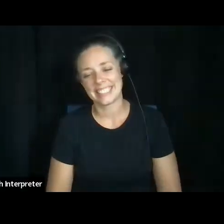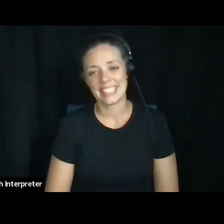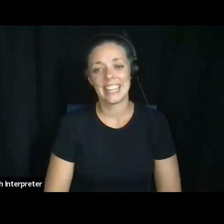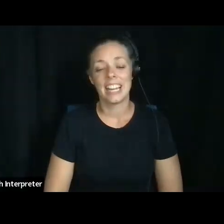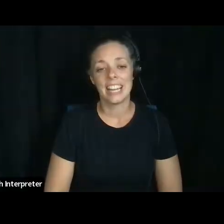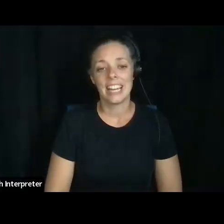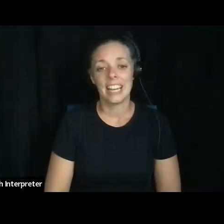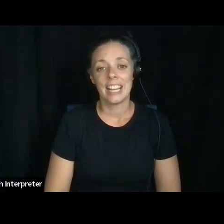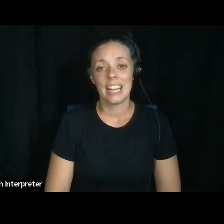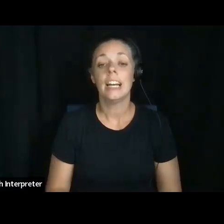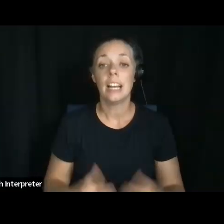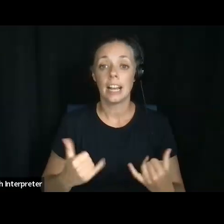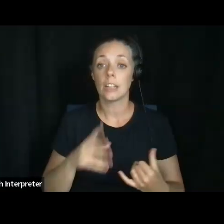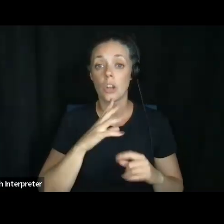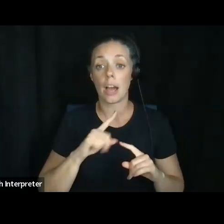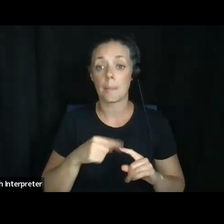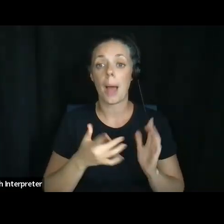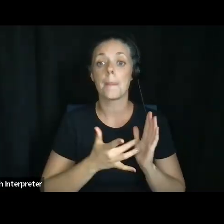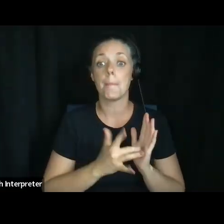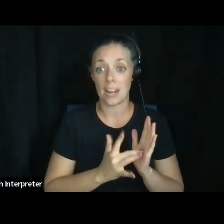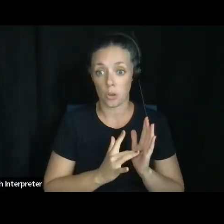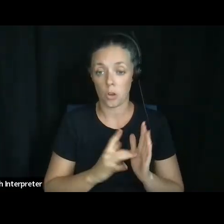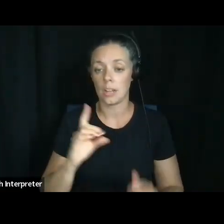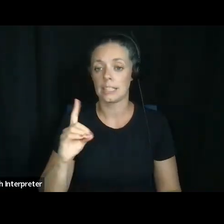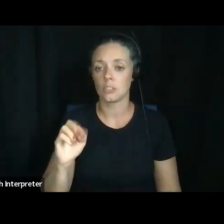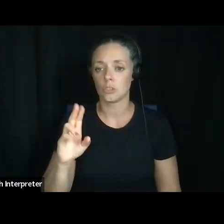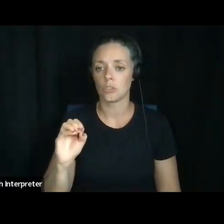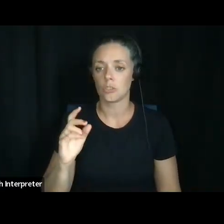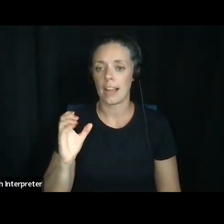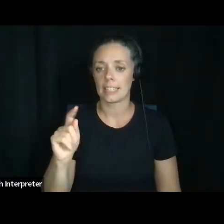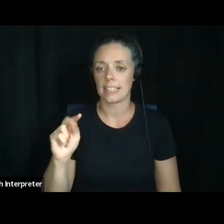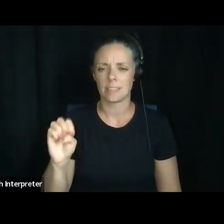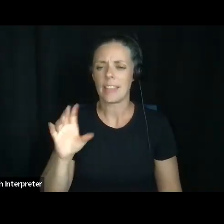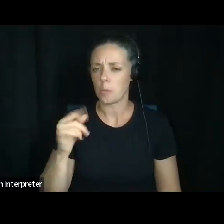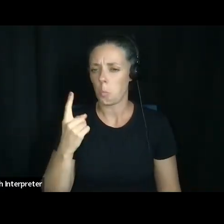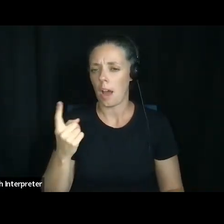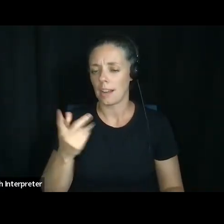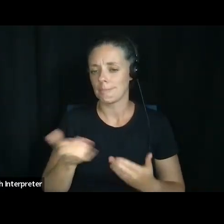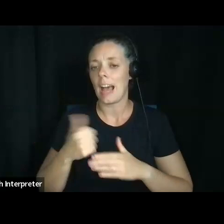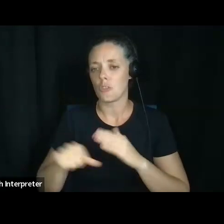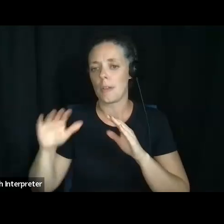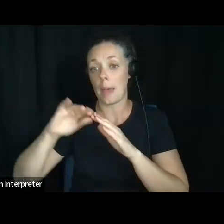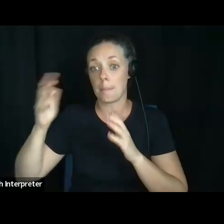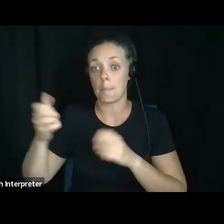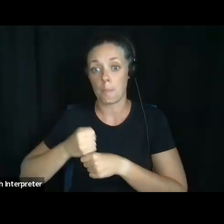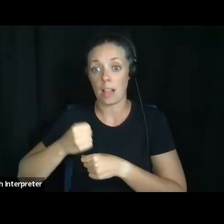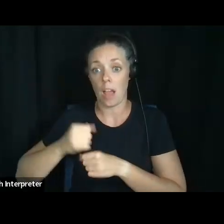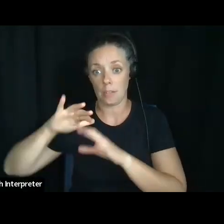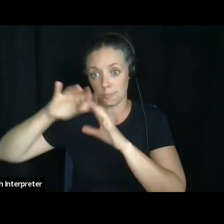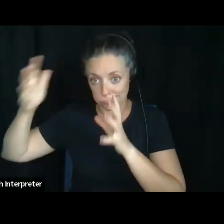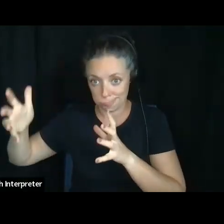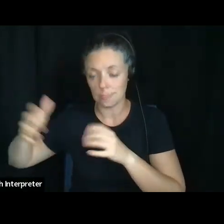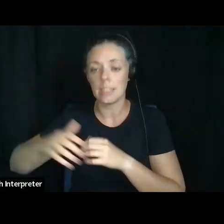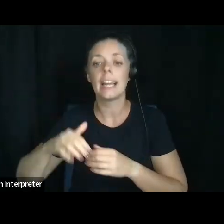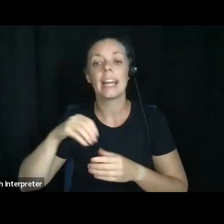so let's talk about medical directives. Remember that's one of the things under the umbrella of an advanced directive, uh, in a